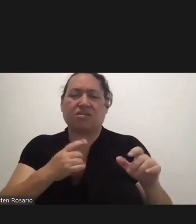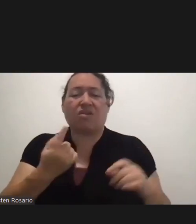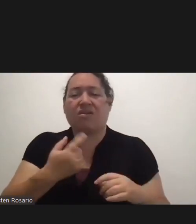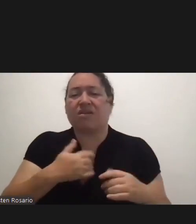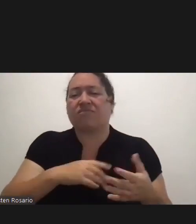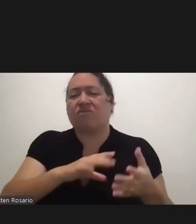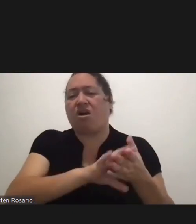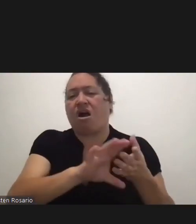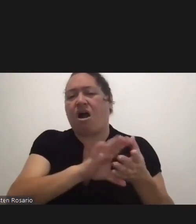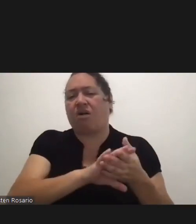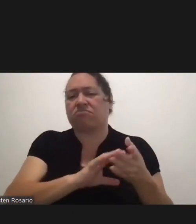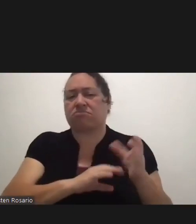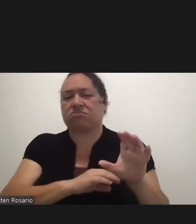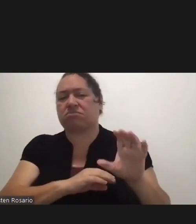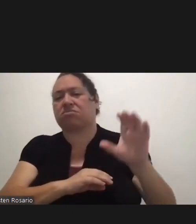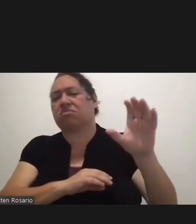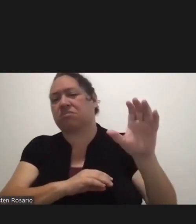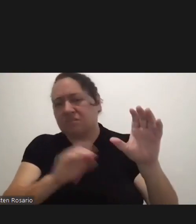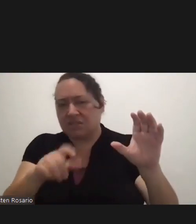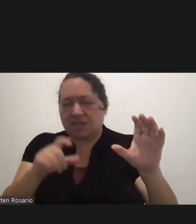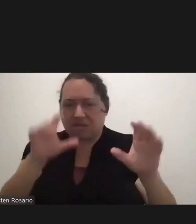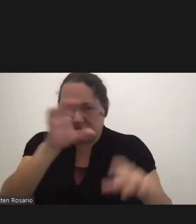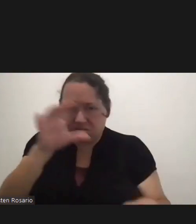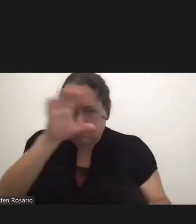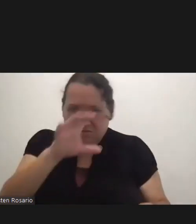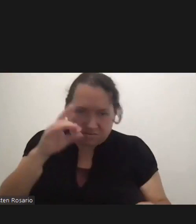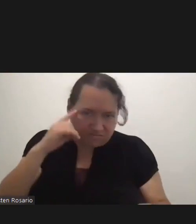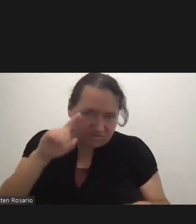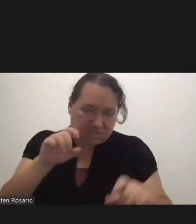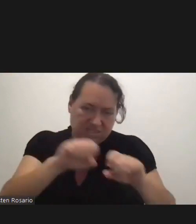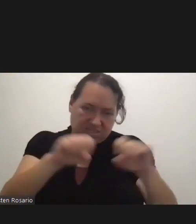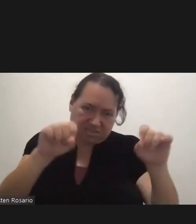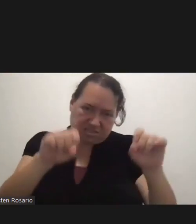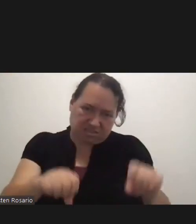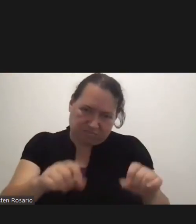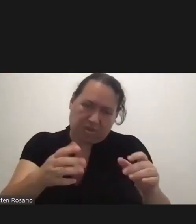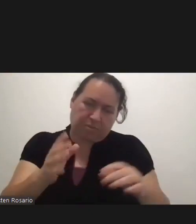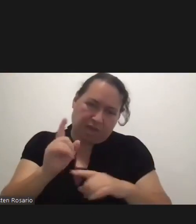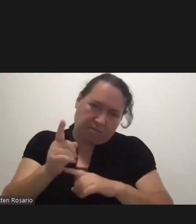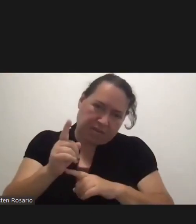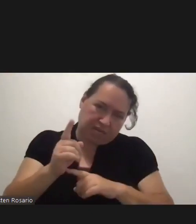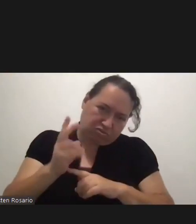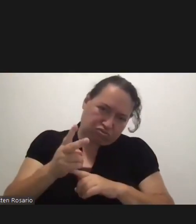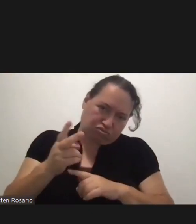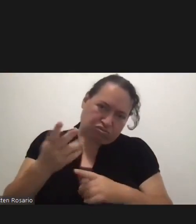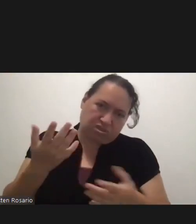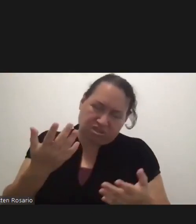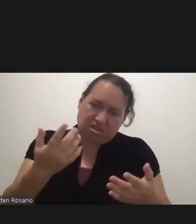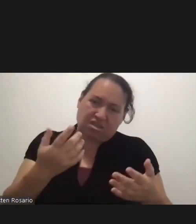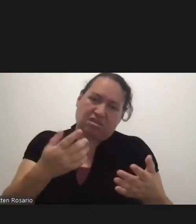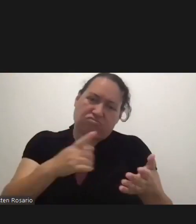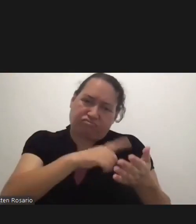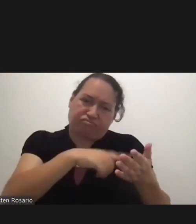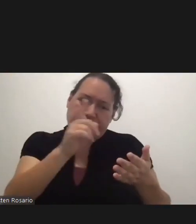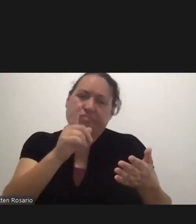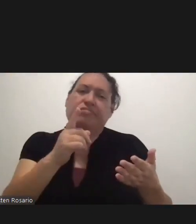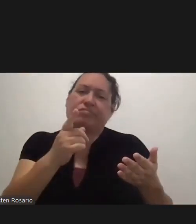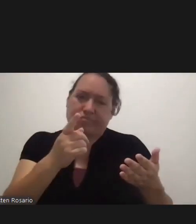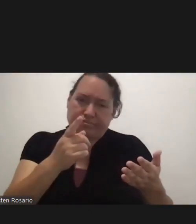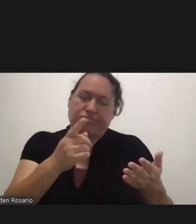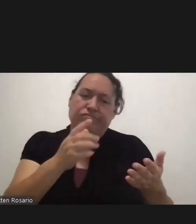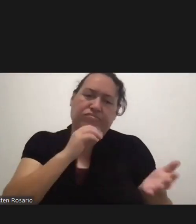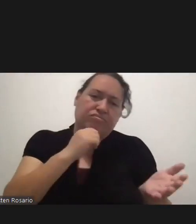they'll have to look you up in the system, which may take a minute or two, and then you're verified from there. And, in fact, they're